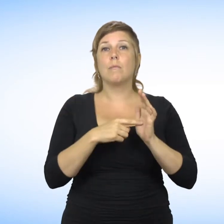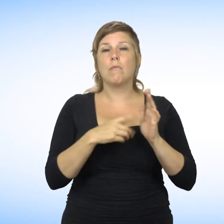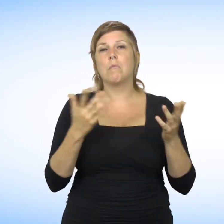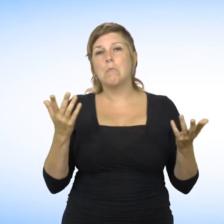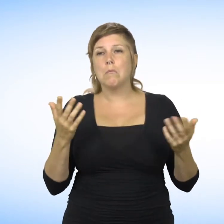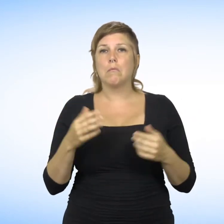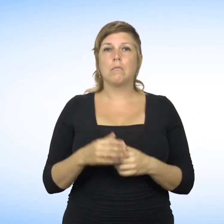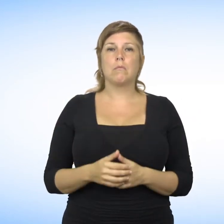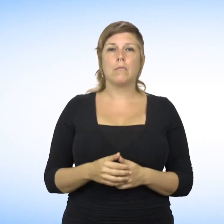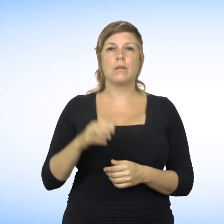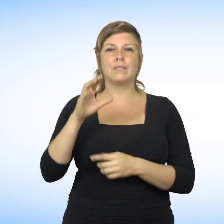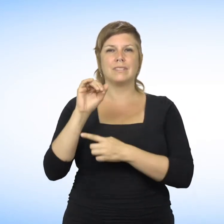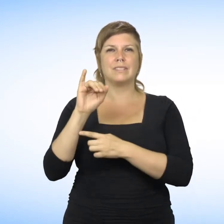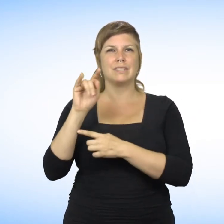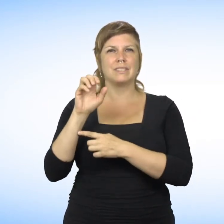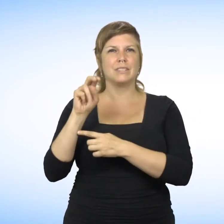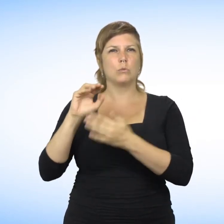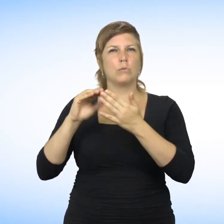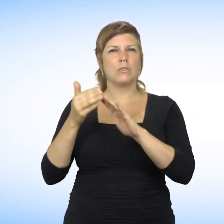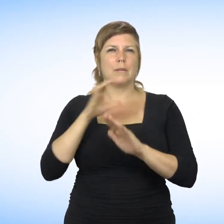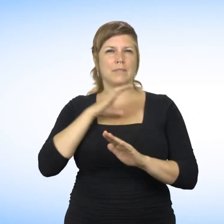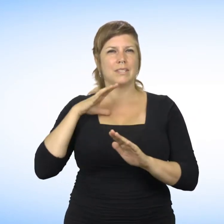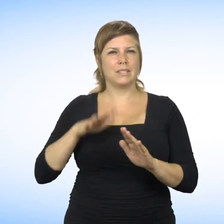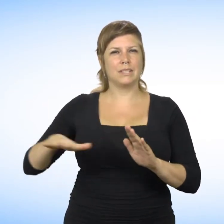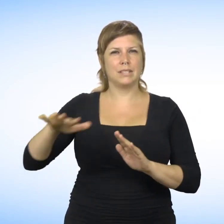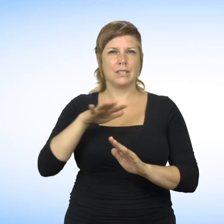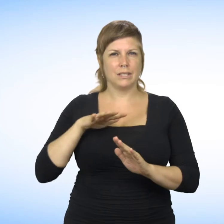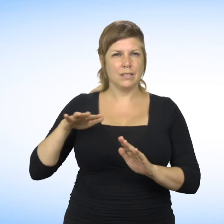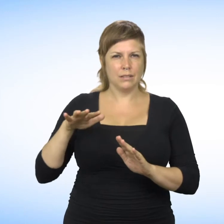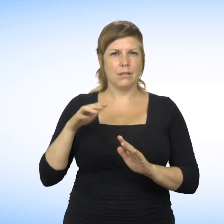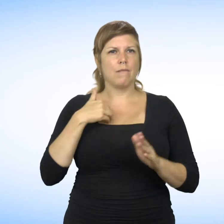For example, you cannot be excluded from a citizen's committee because your mother tongue is Spanish.